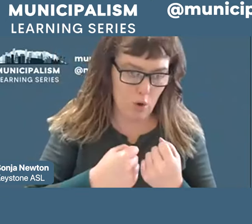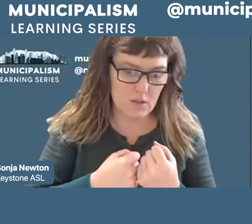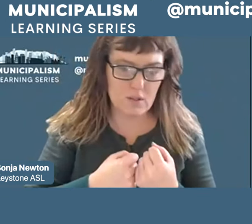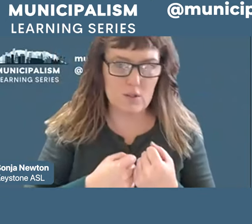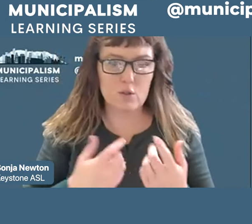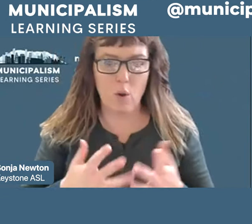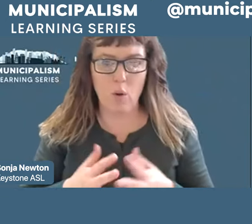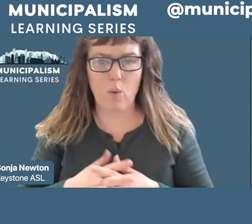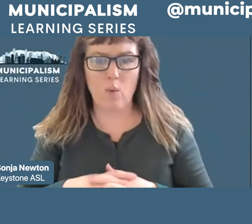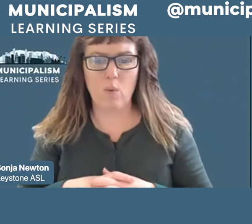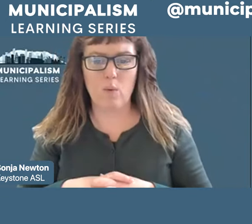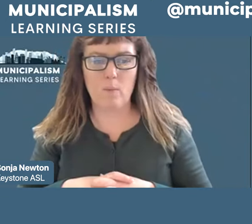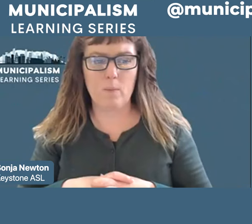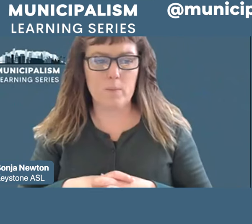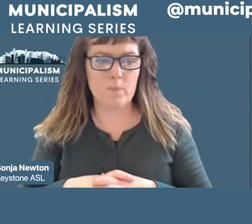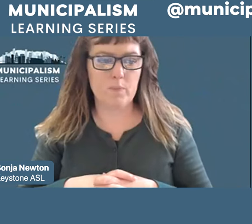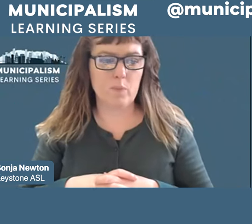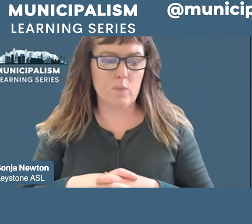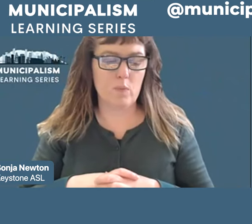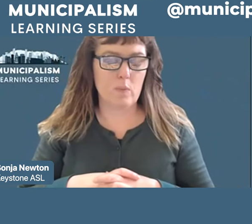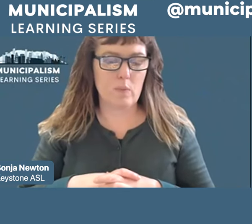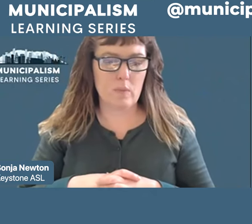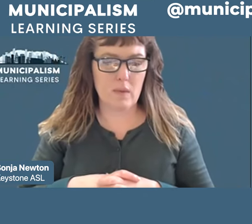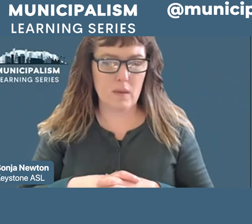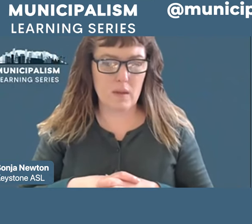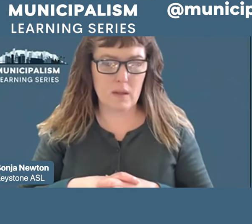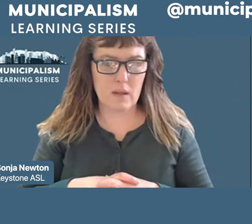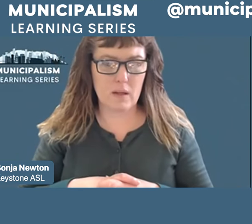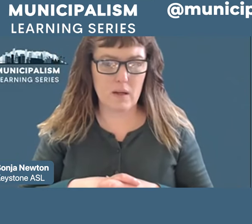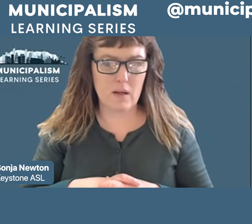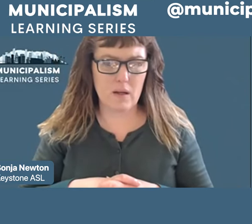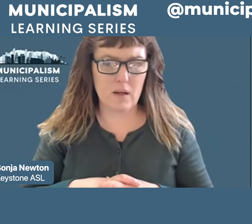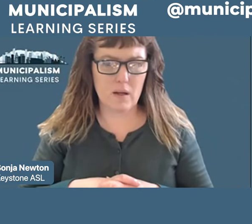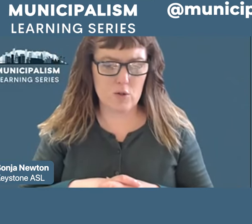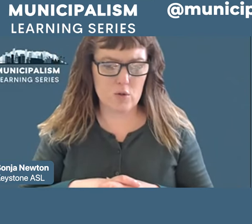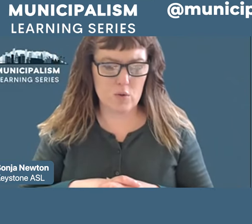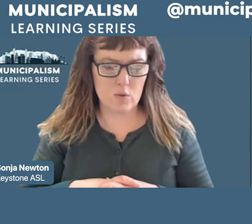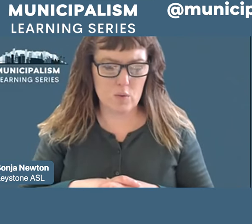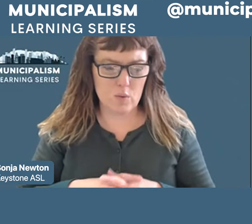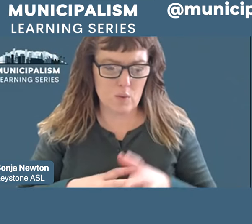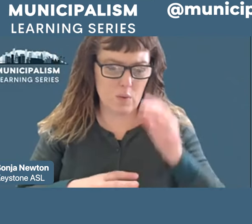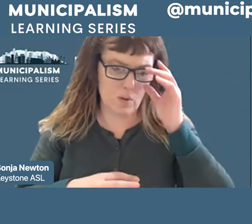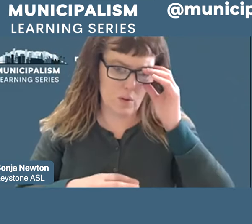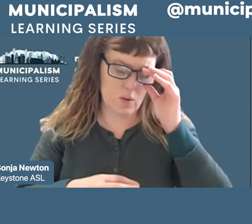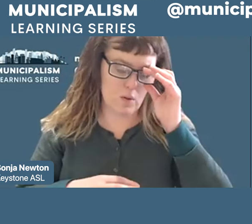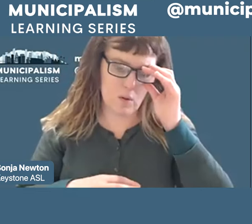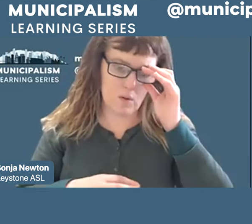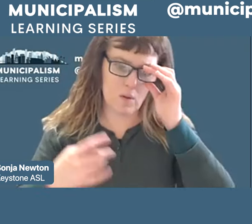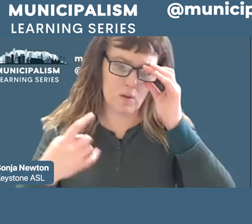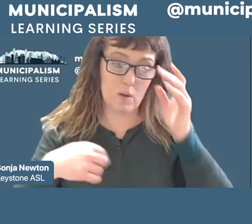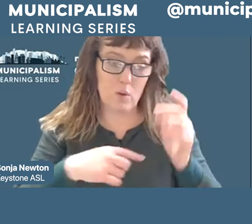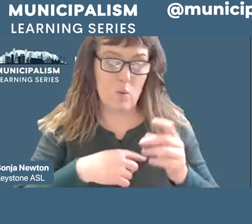and I think like we need that accountability in every level because